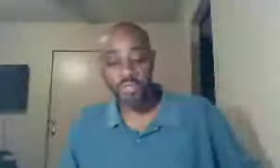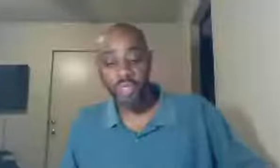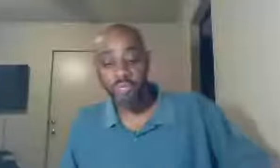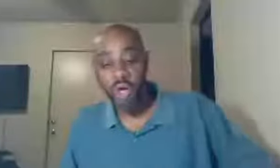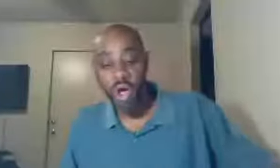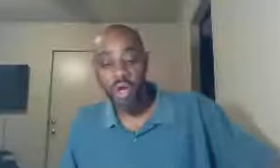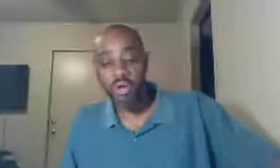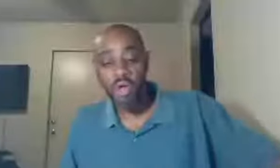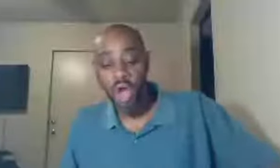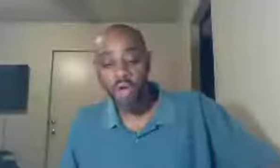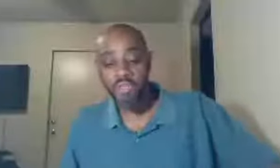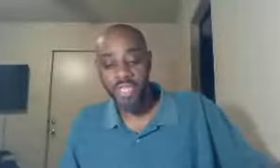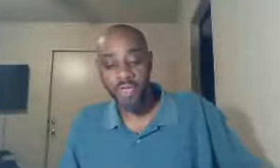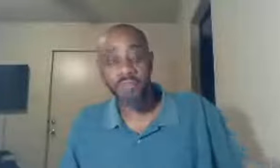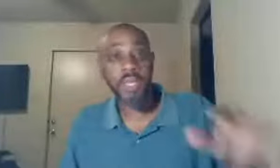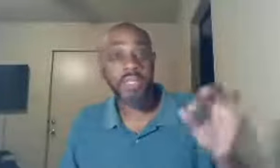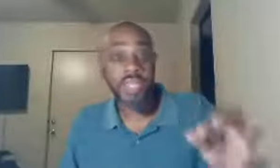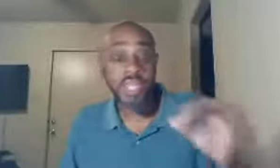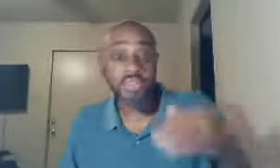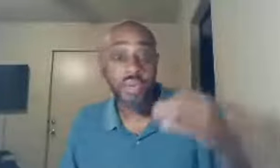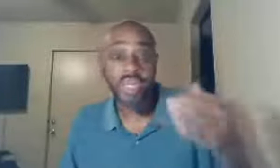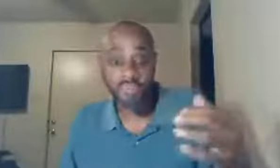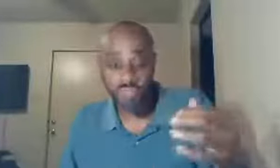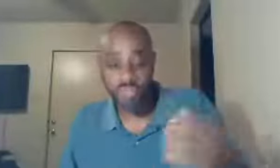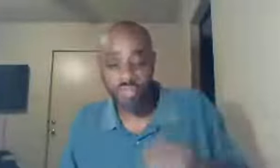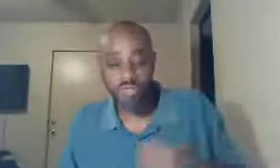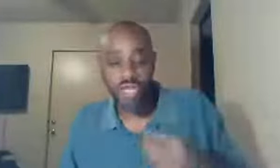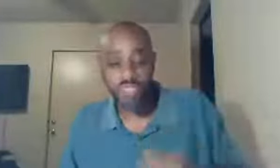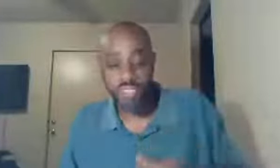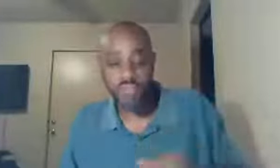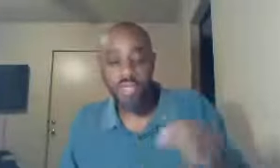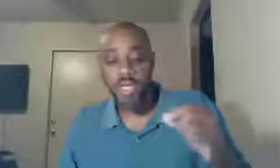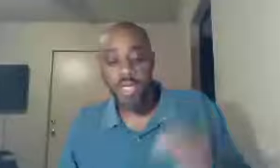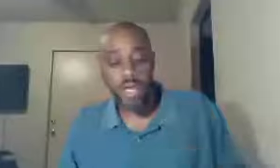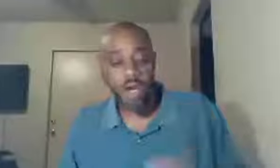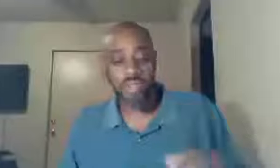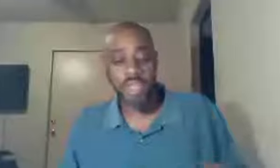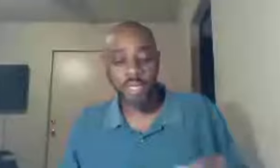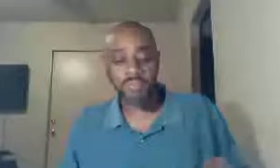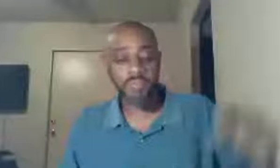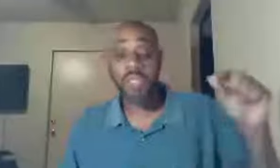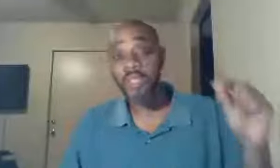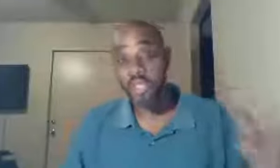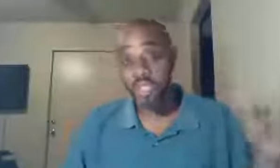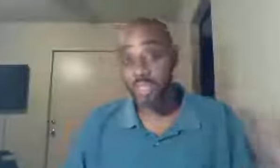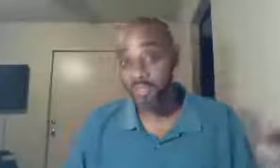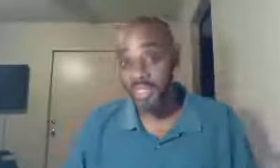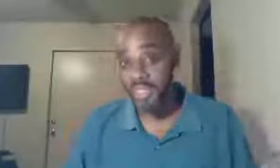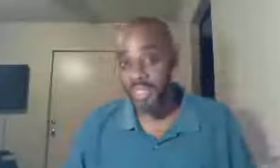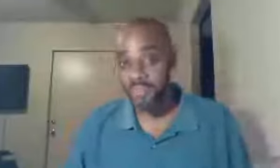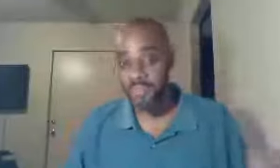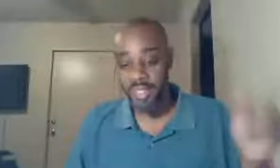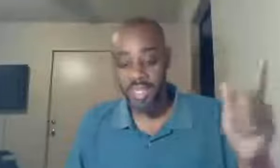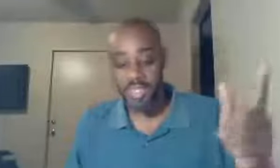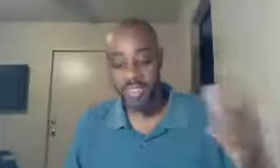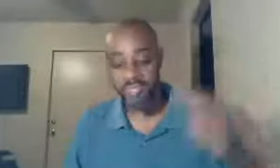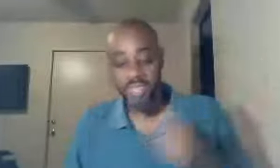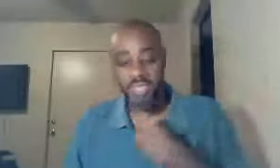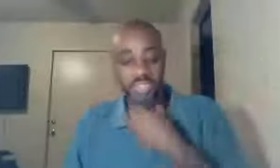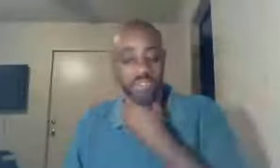3, Paul calls them, these who are given to destruction, he calls them disobedient, again, Ephesians